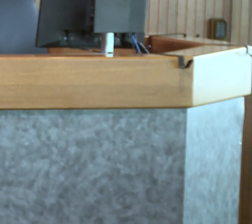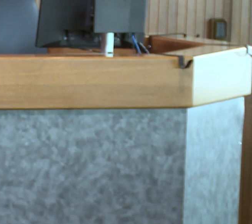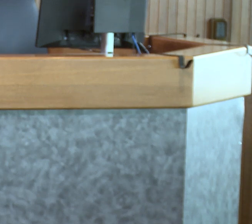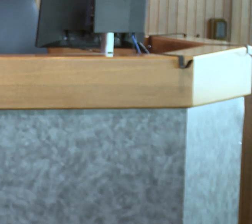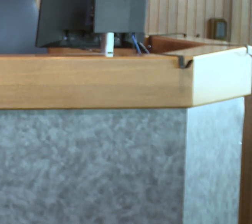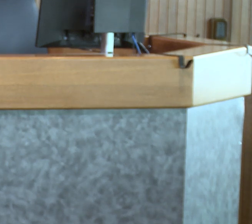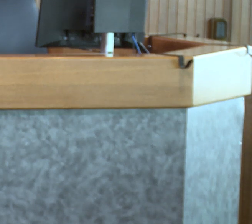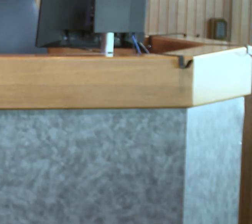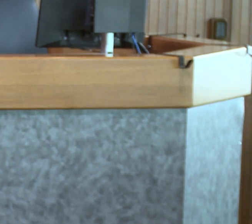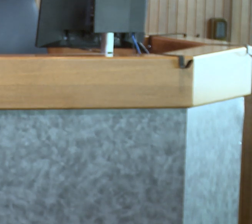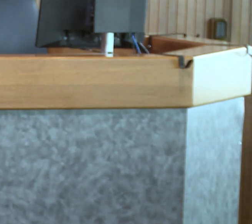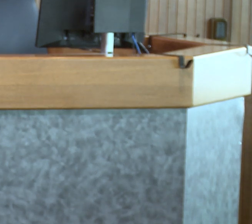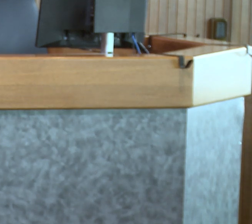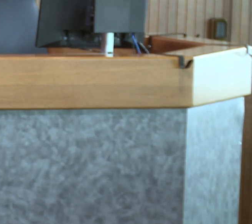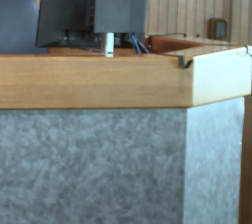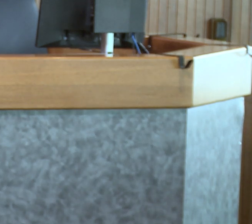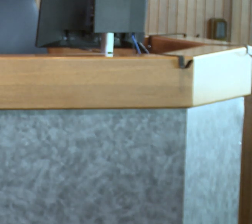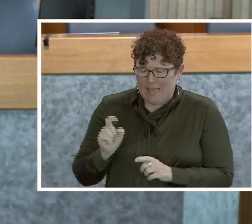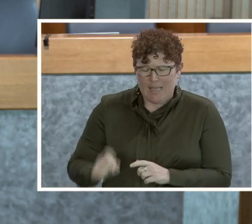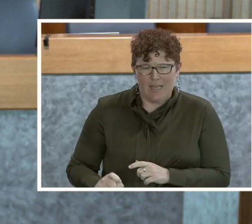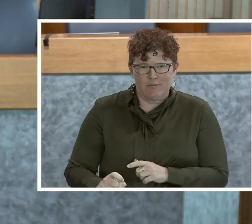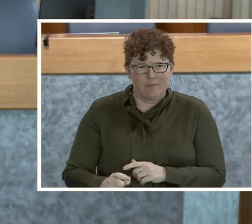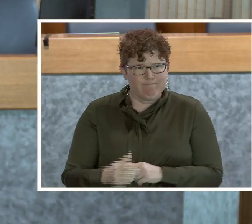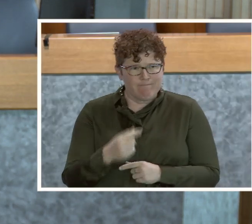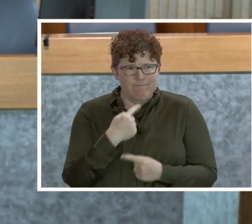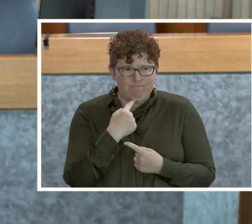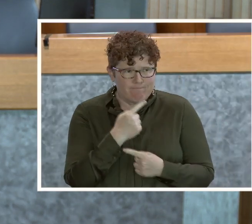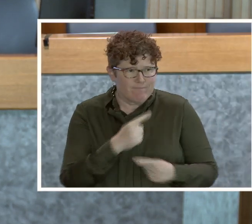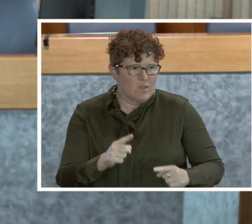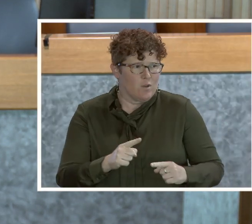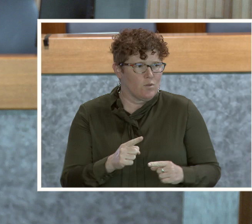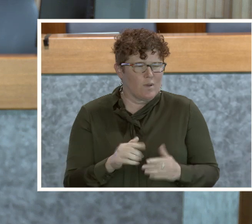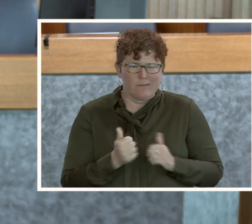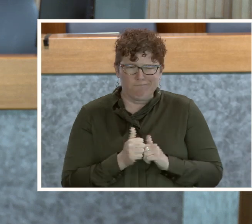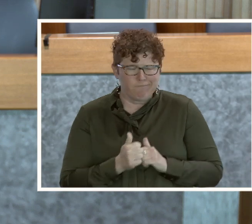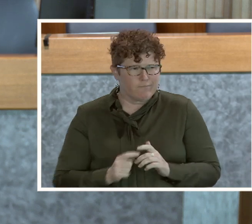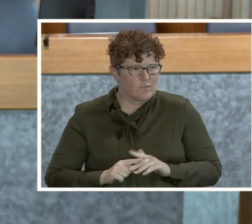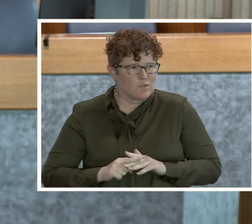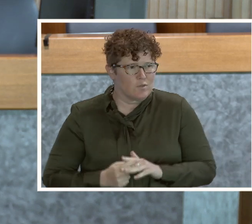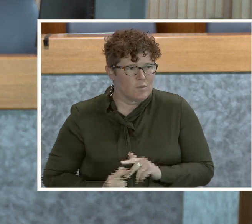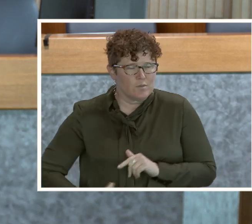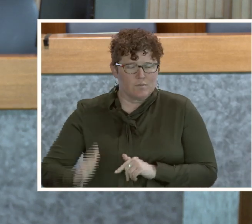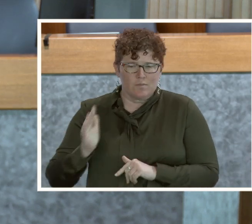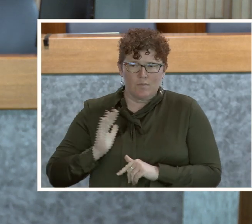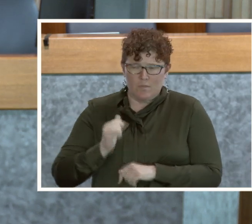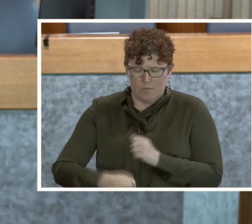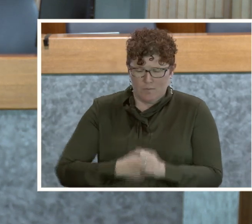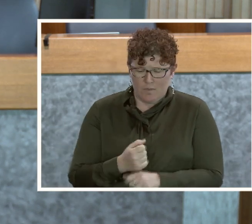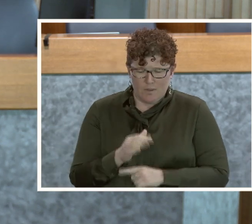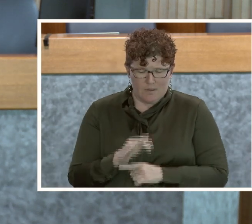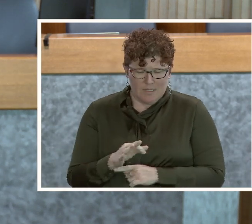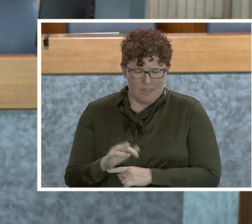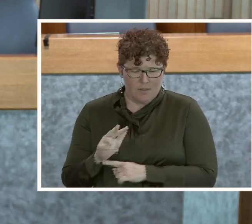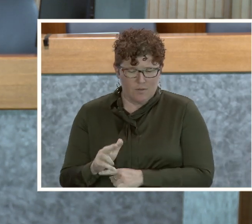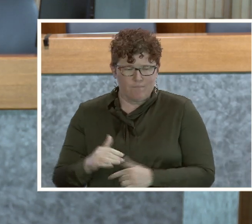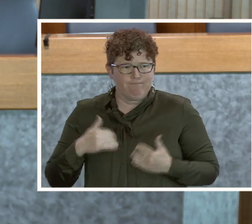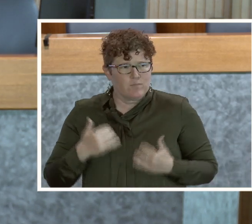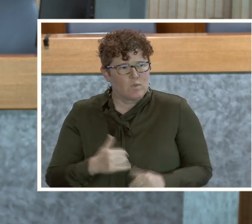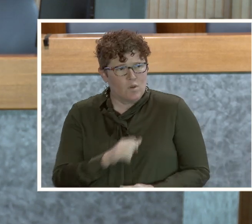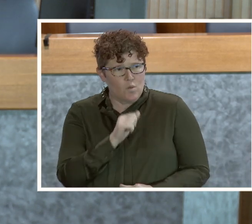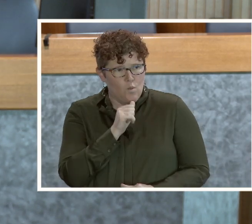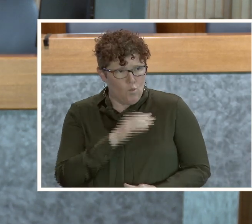started. We never talk about Vine without telling the story of its origins. Back in 1993, there was a young lady in